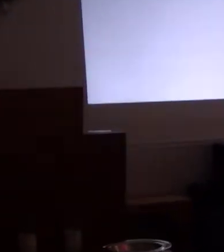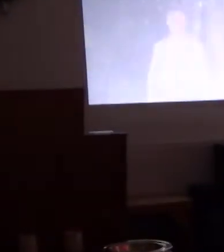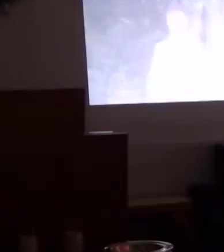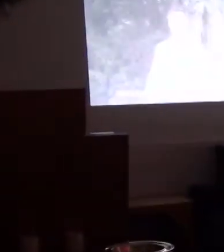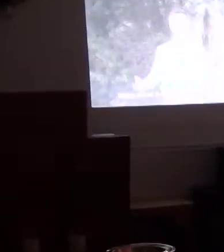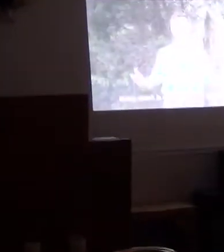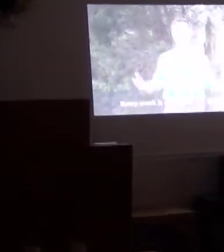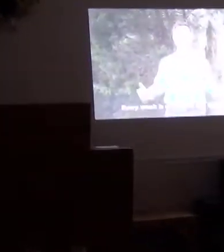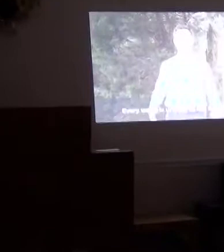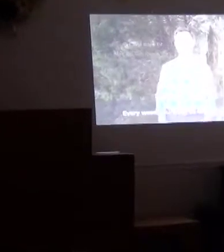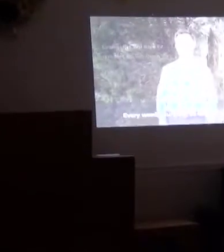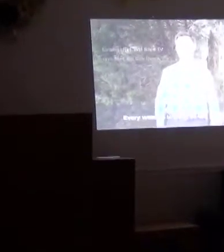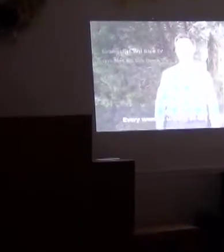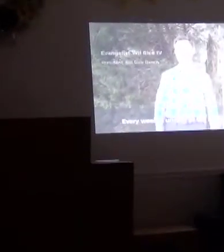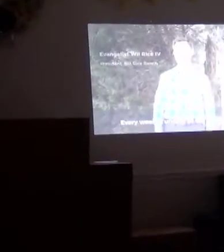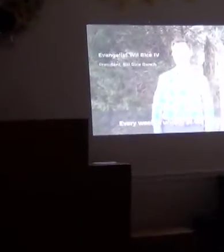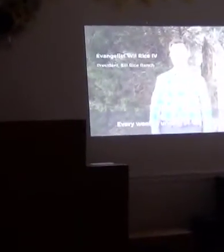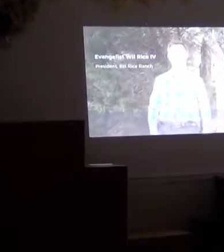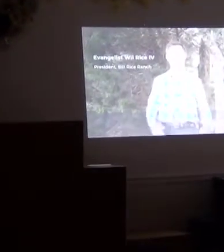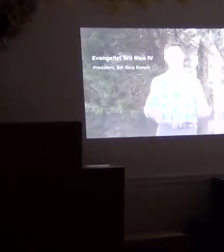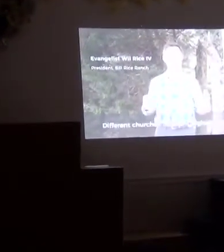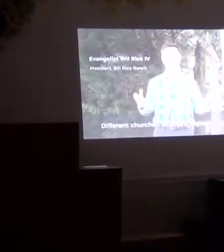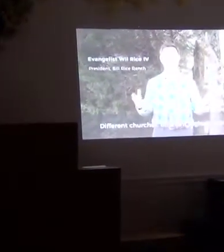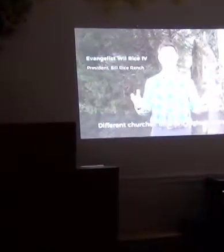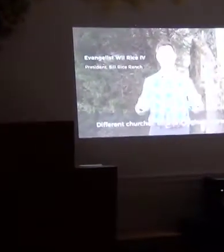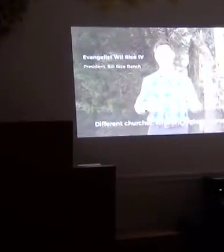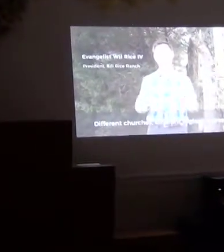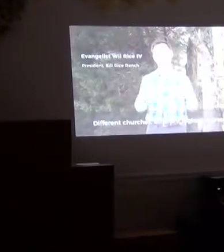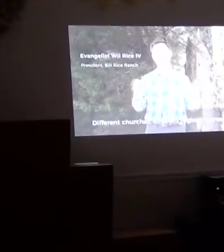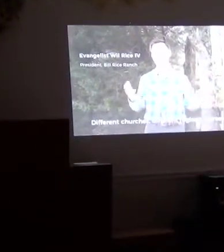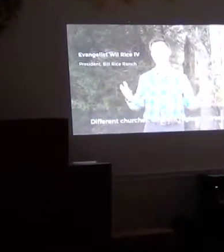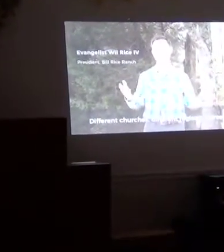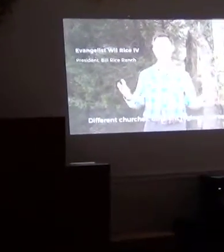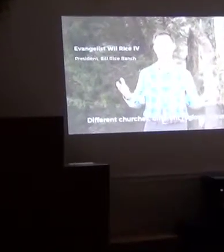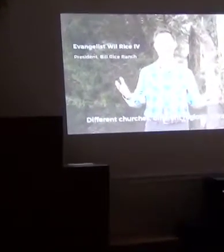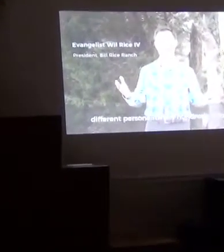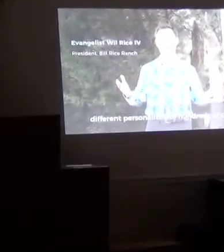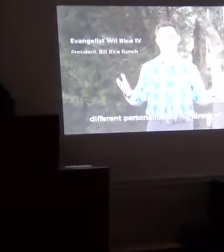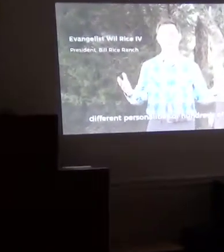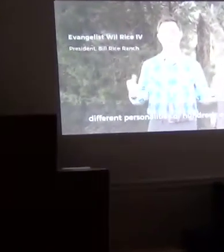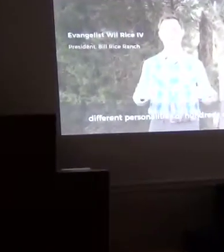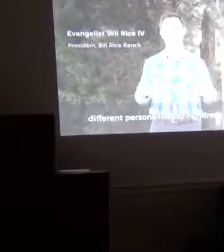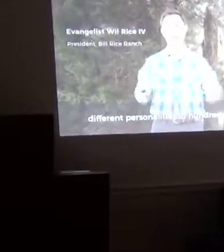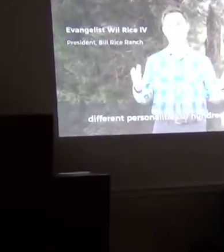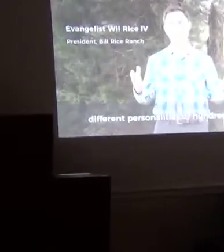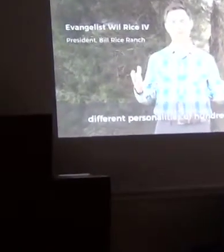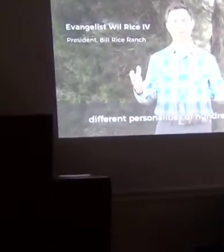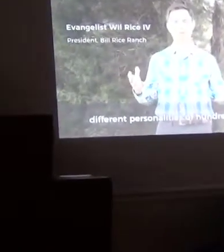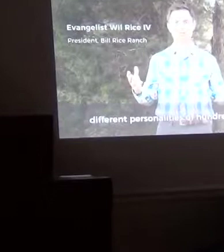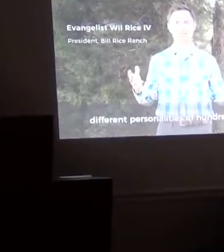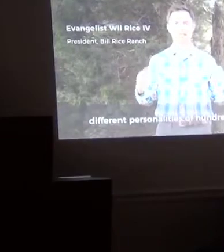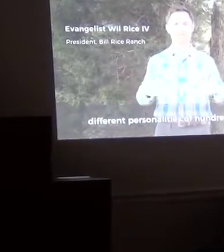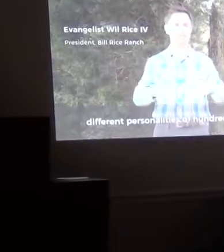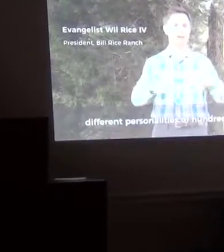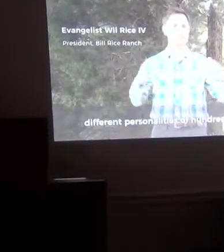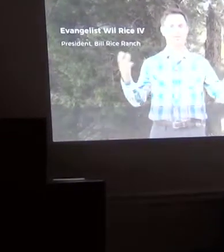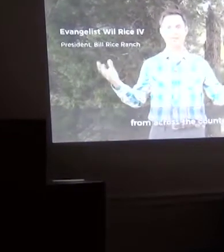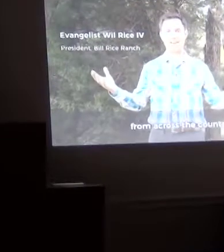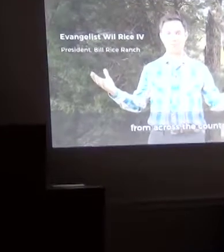Every week is unique at the Bill Rice Ranch. Different churches, different regions that are represented, different compositions, personalities of hundreds of campers